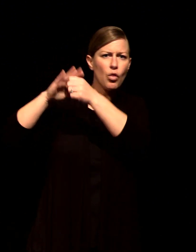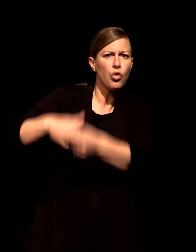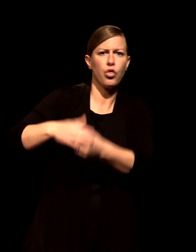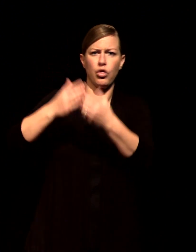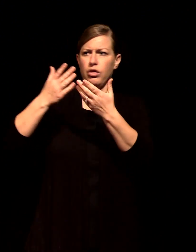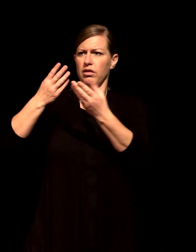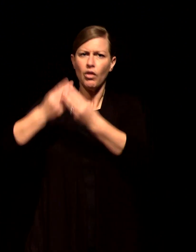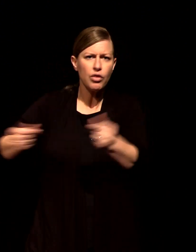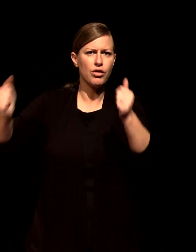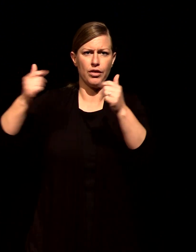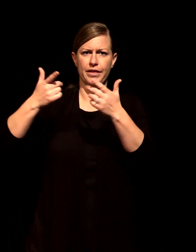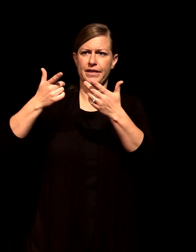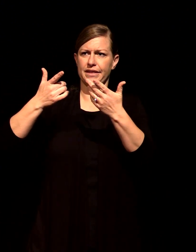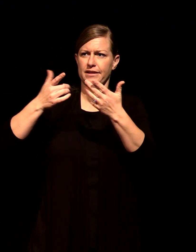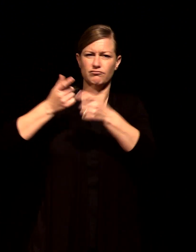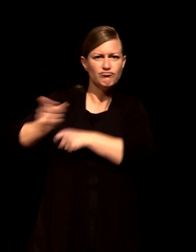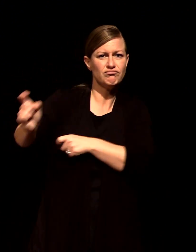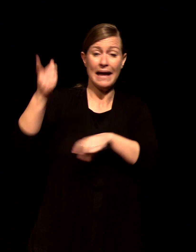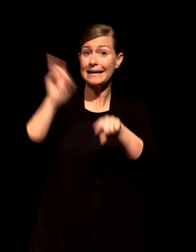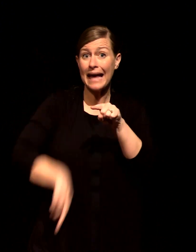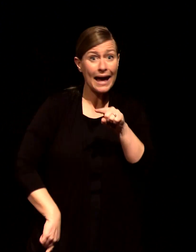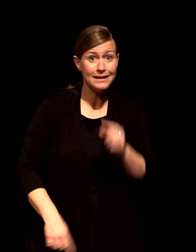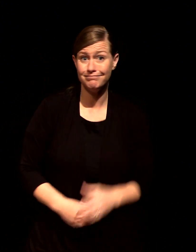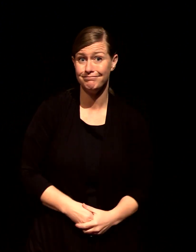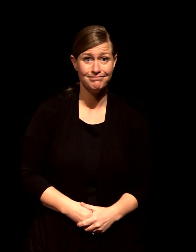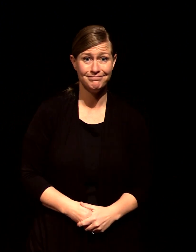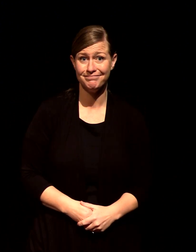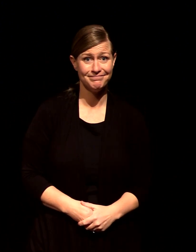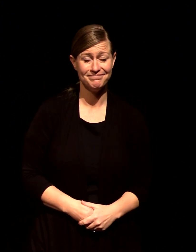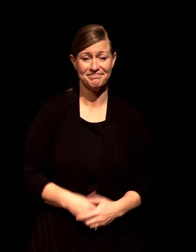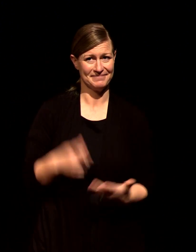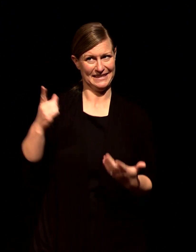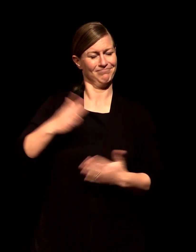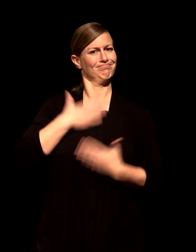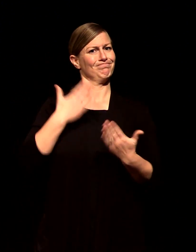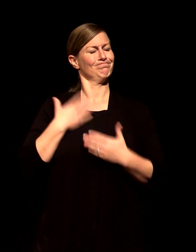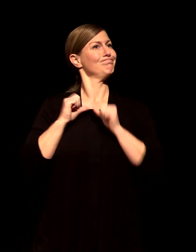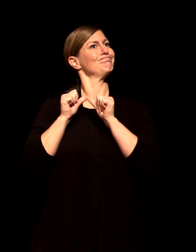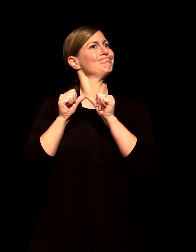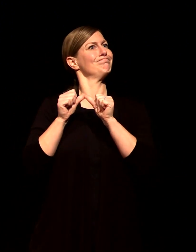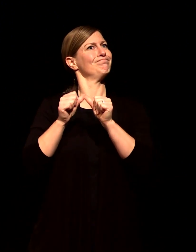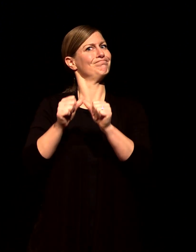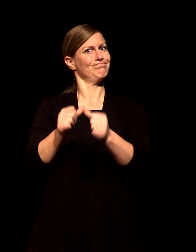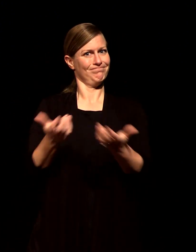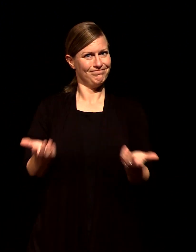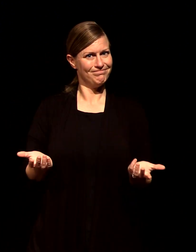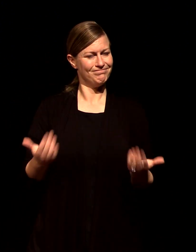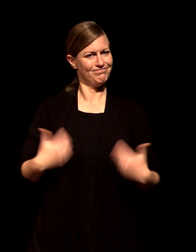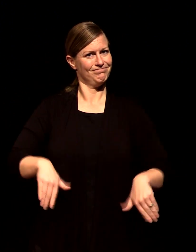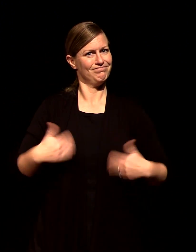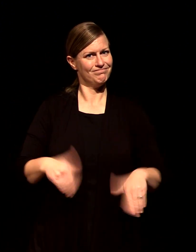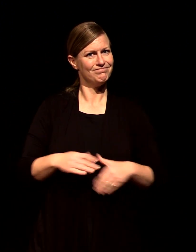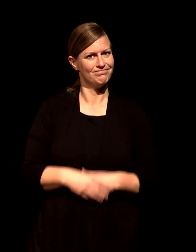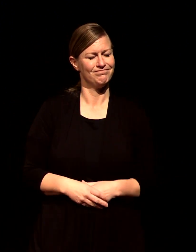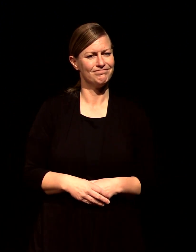important why is it important that we just see Jesus as the most joyful person ever and it's important because a gospel